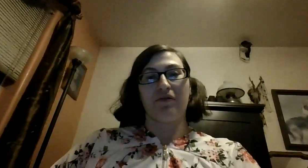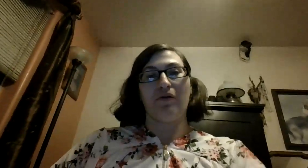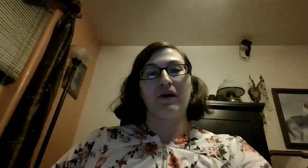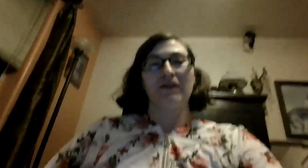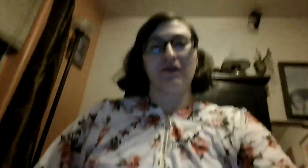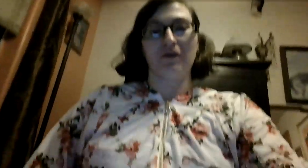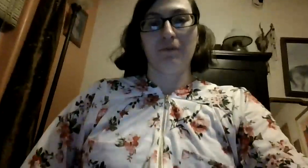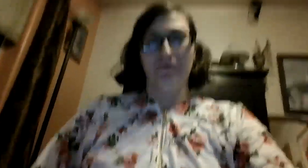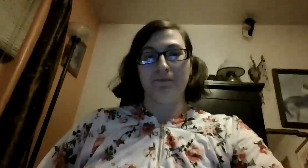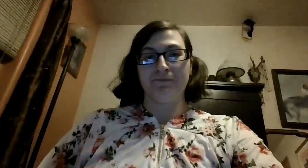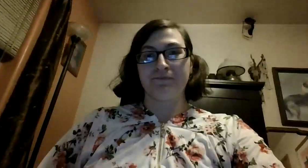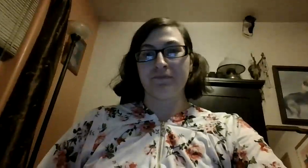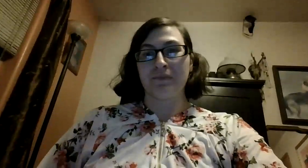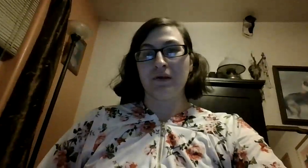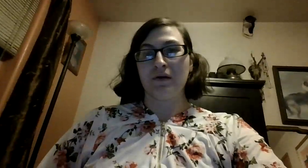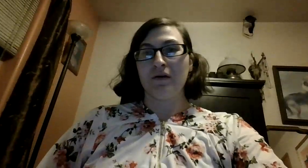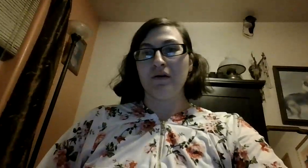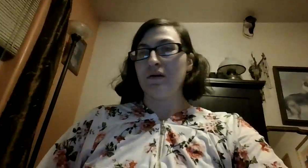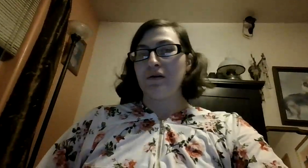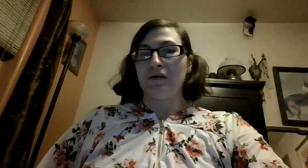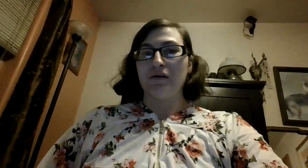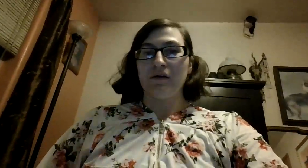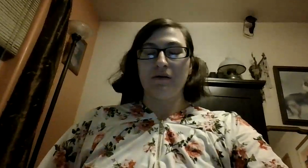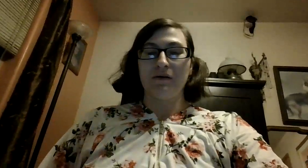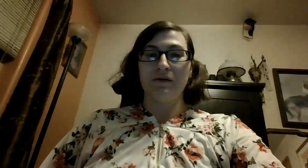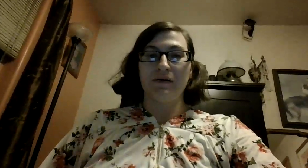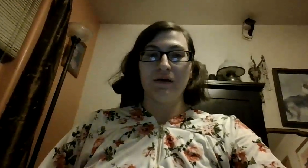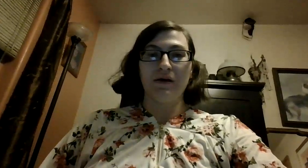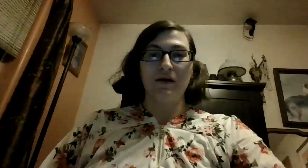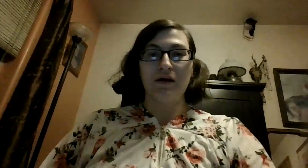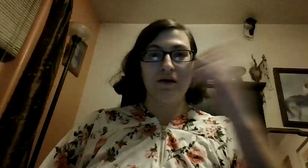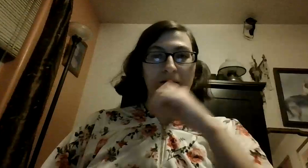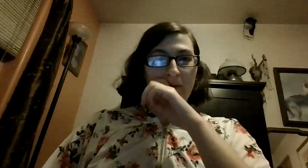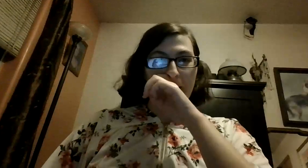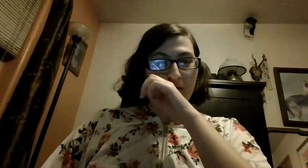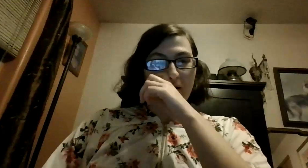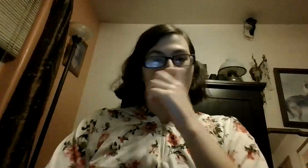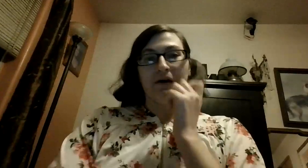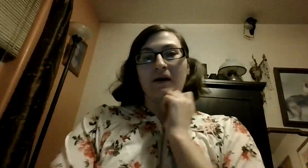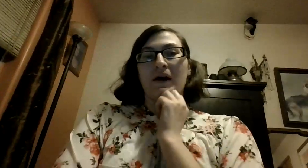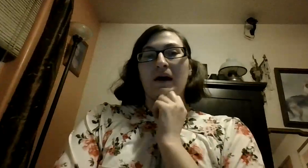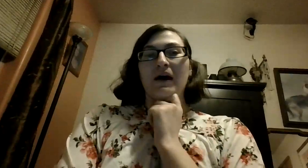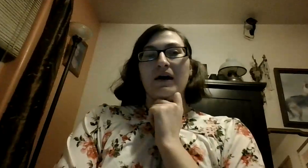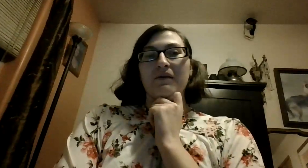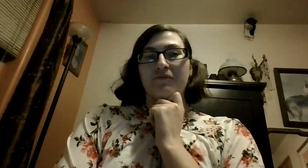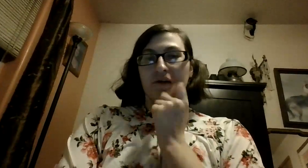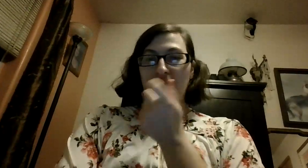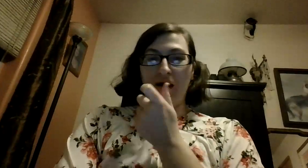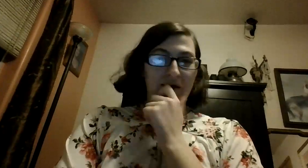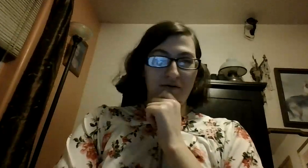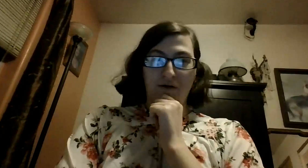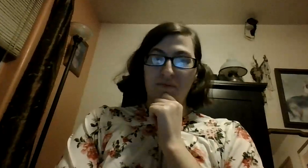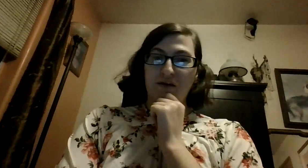to put comment and let me know